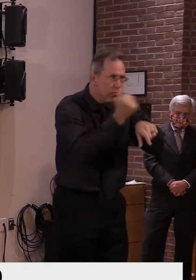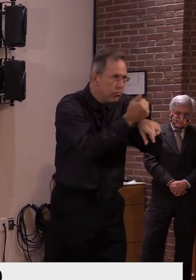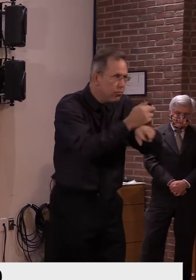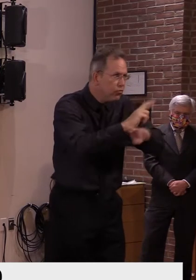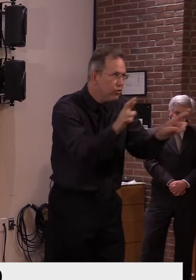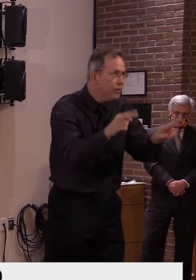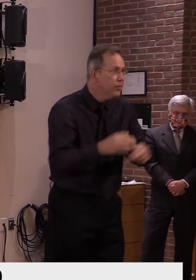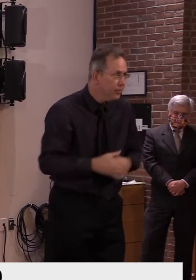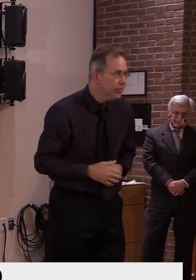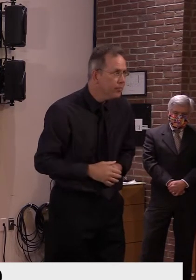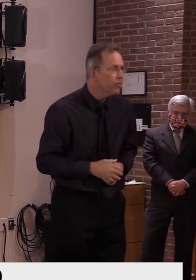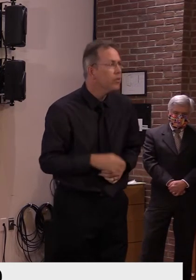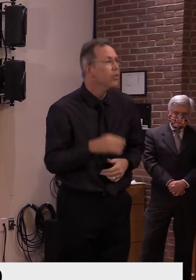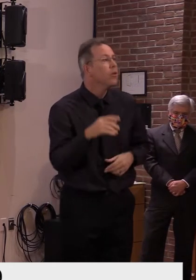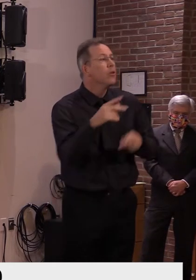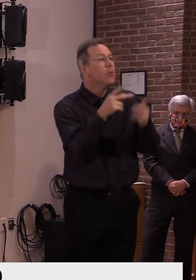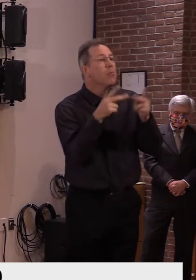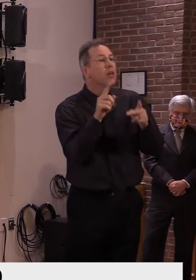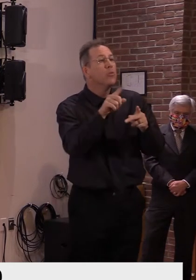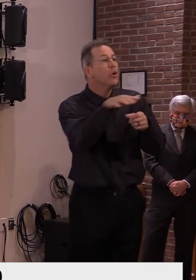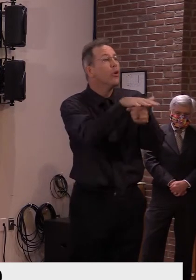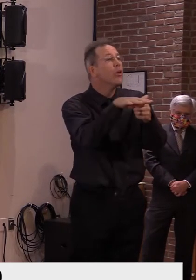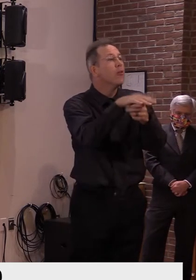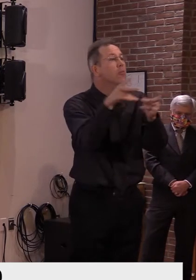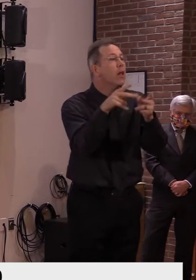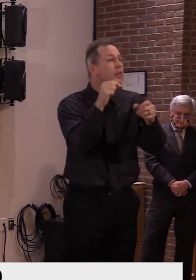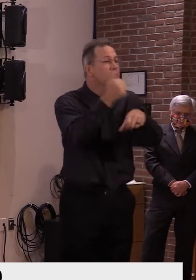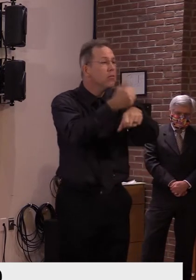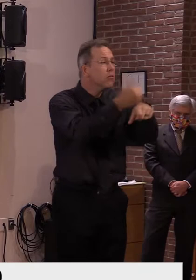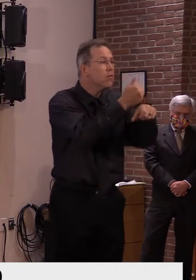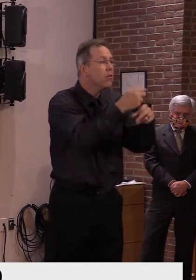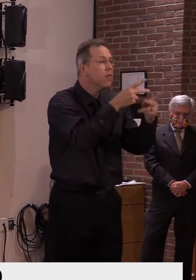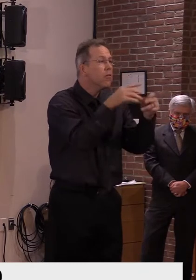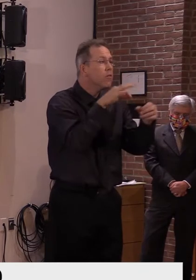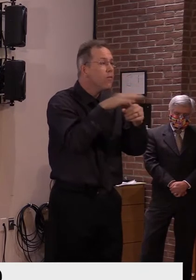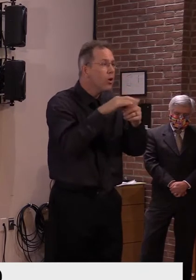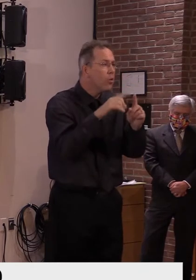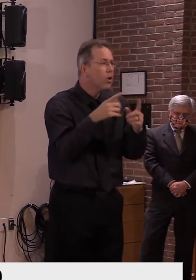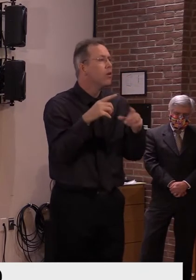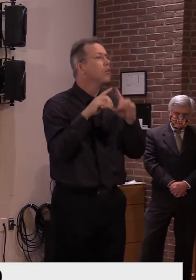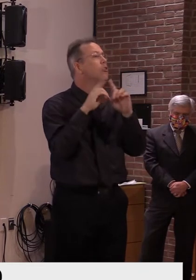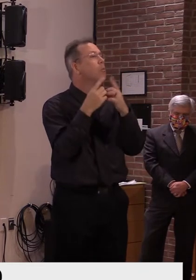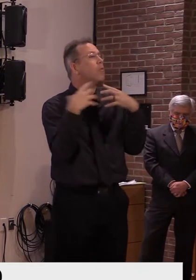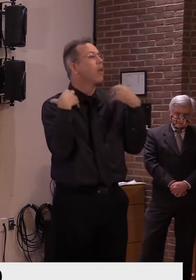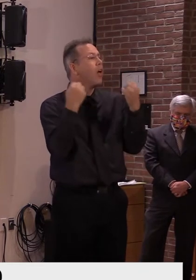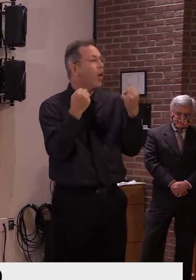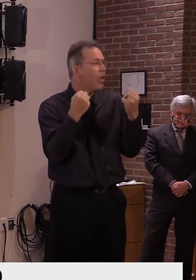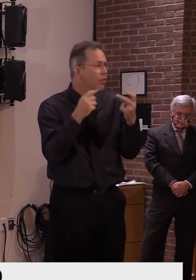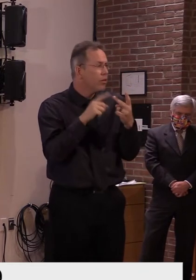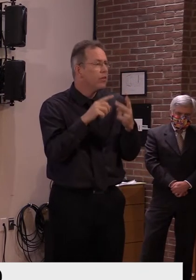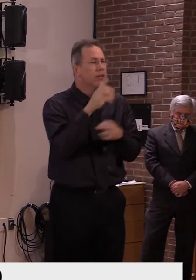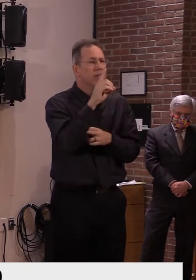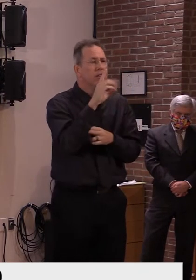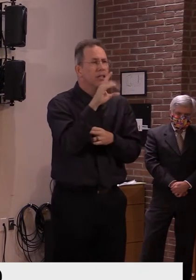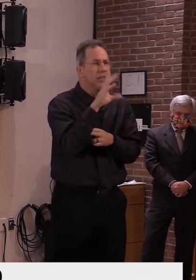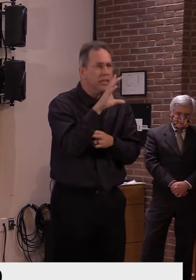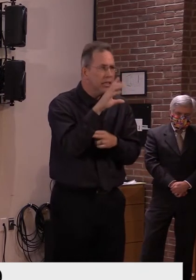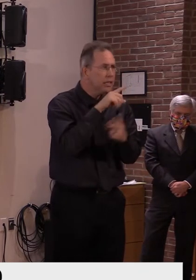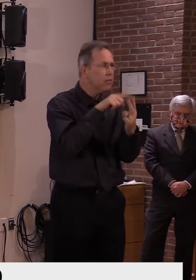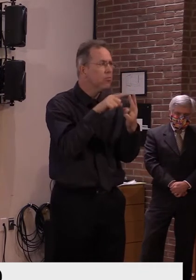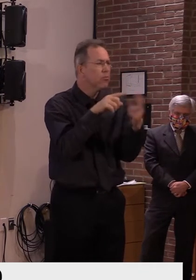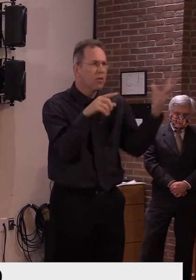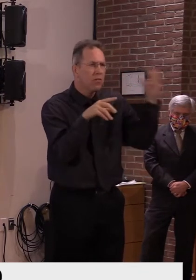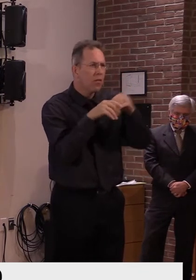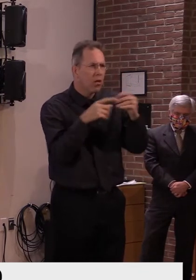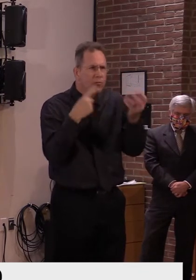consultation with the Department of Health following CDC's best practices to ensure safe voting on election day. This